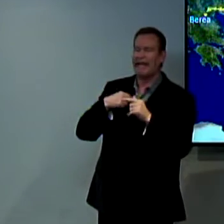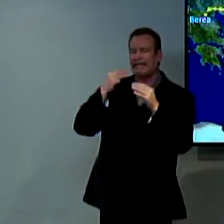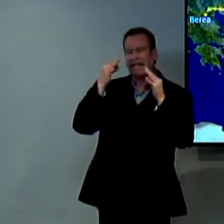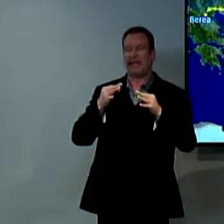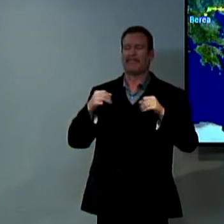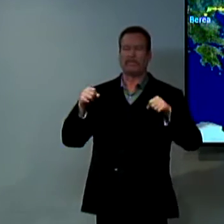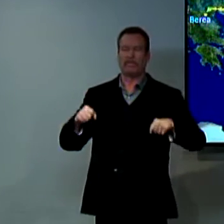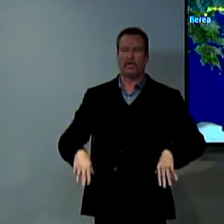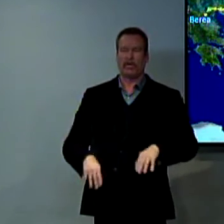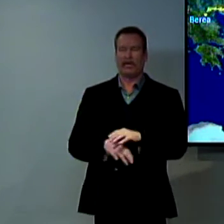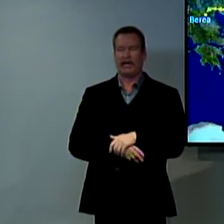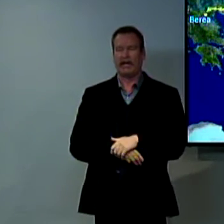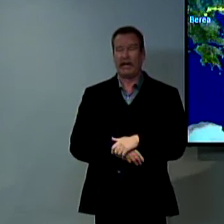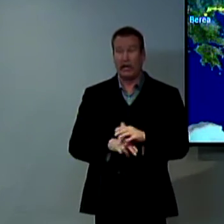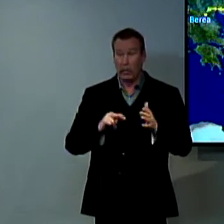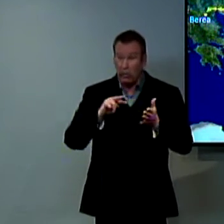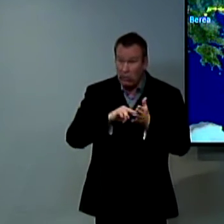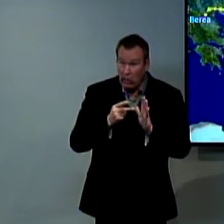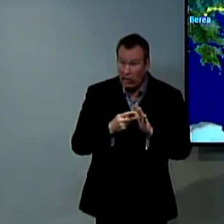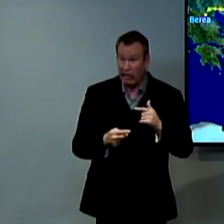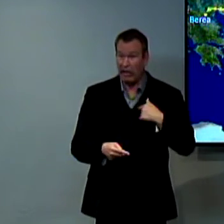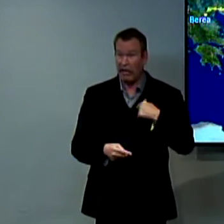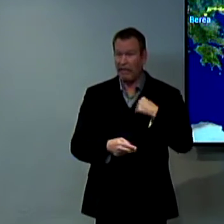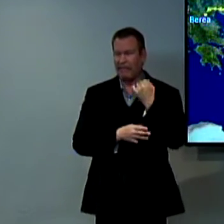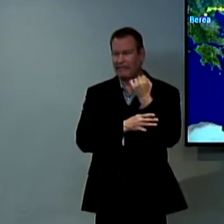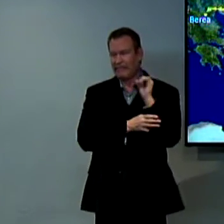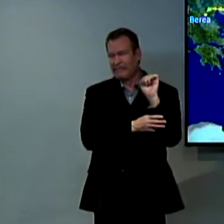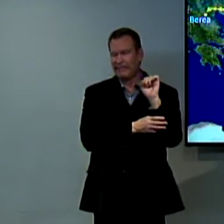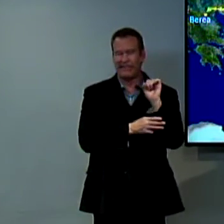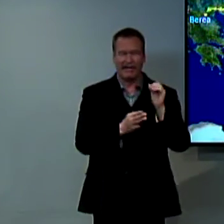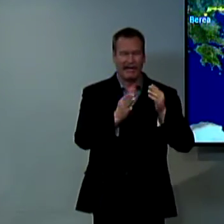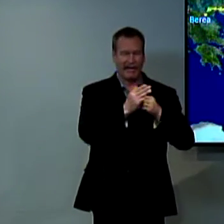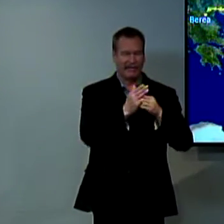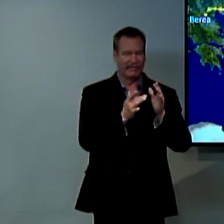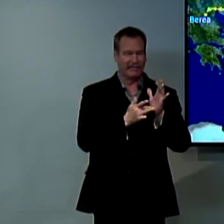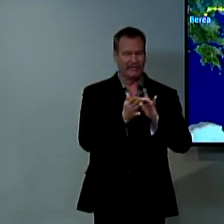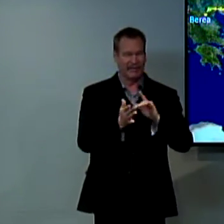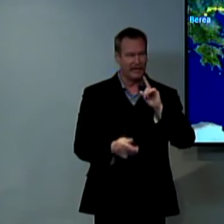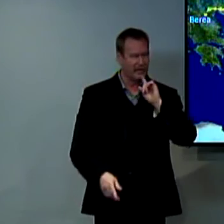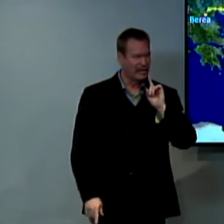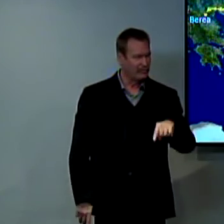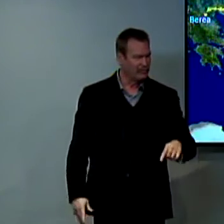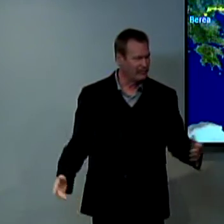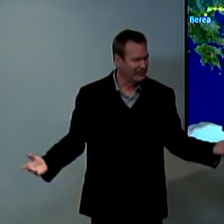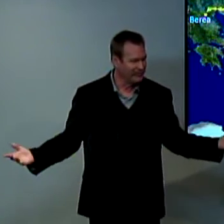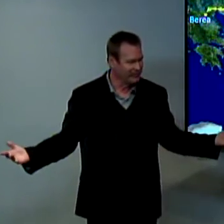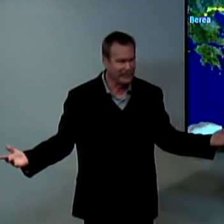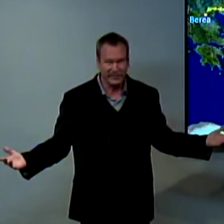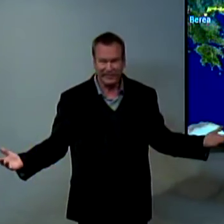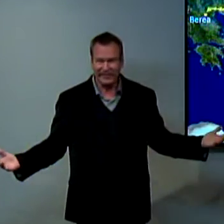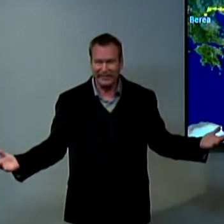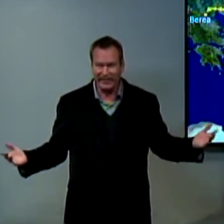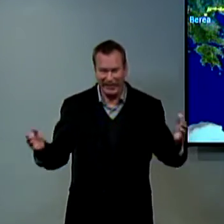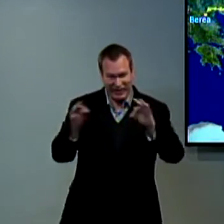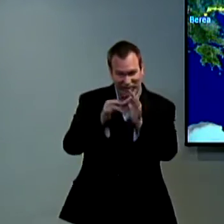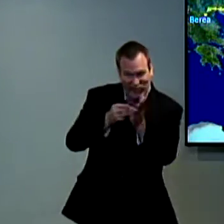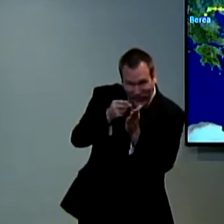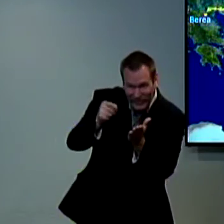if we are silent we are rebelling against God we are rebelling against Jesus Christ's